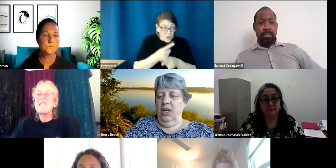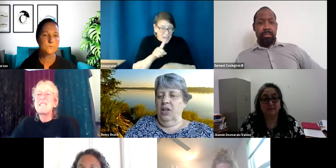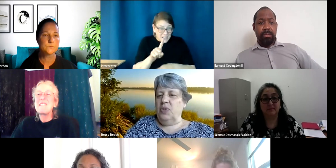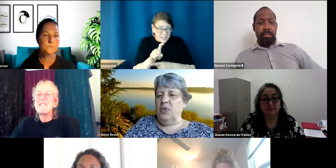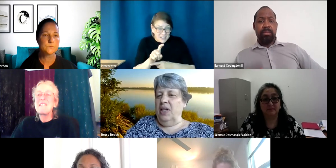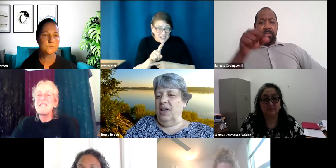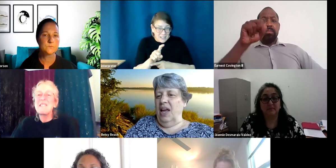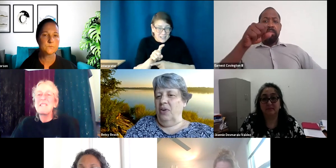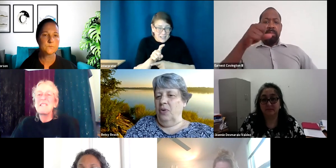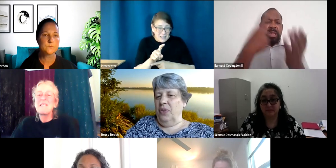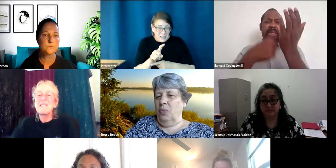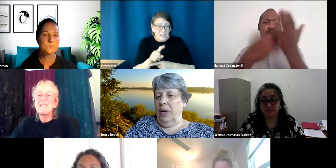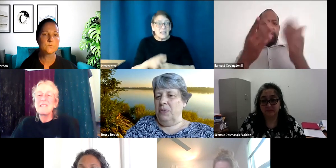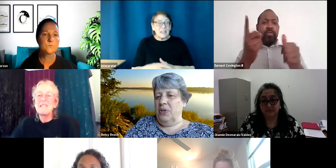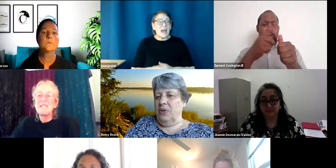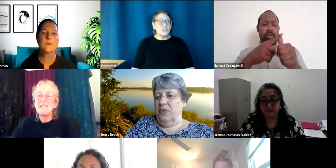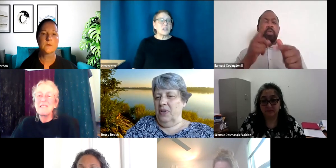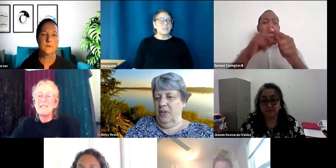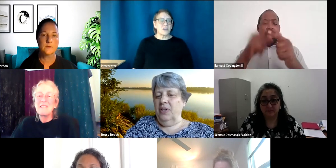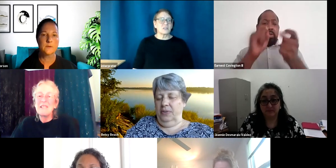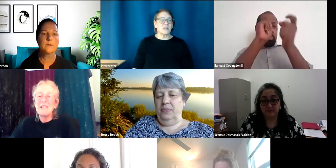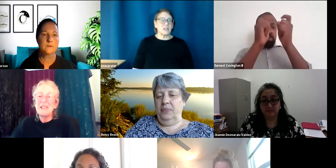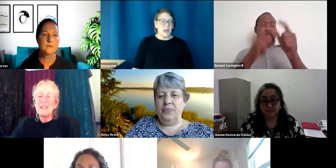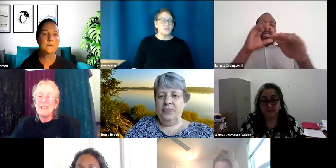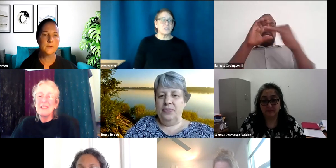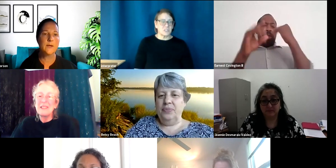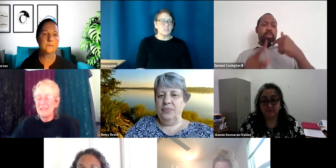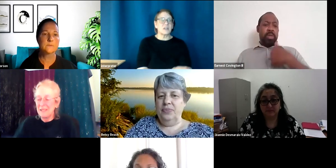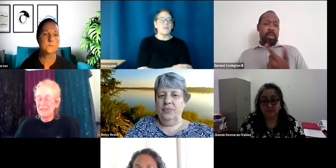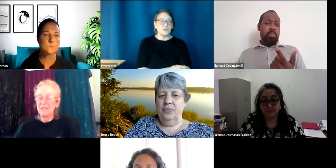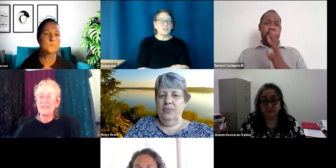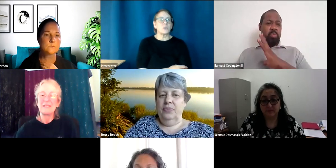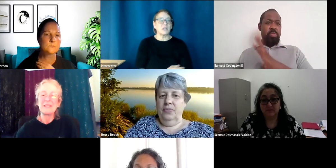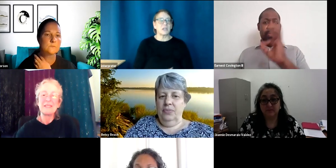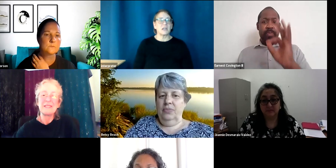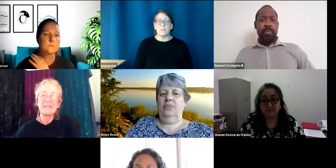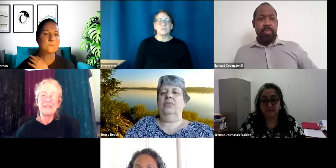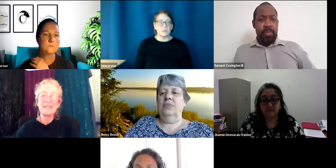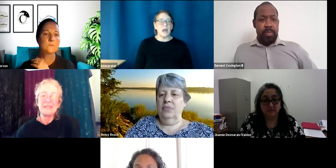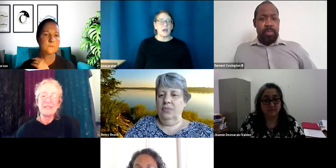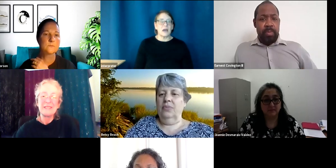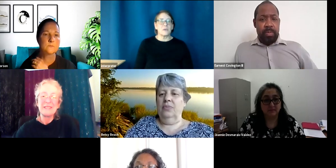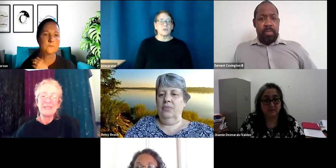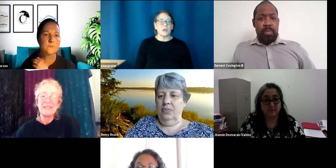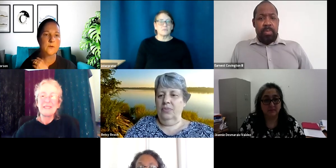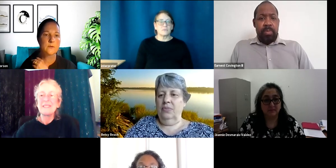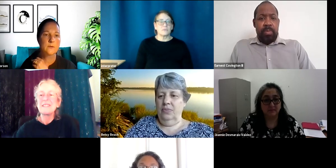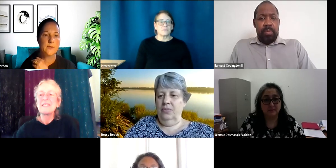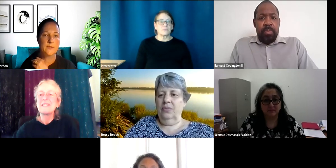You're sending it out over the web server. Yeah. You can discuss it. Yeah. You've discussed and then you can tweak it in an email to me. Yeah. Yeah. That'd be great. Okay.